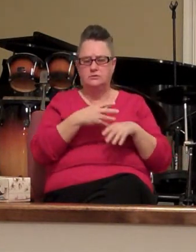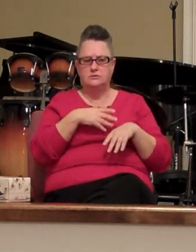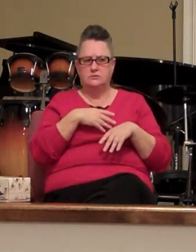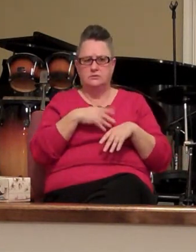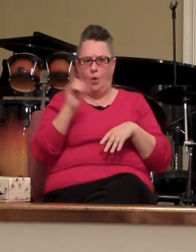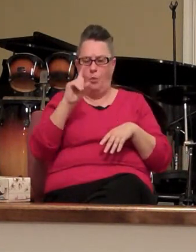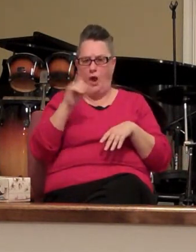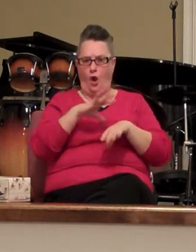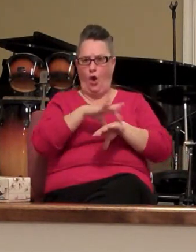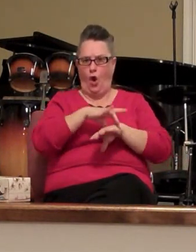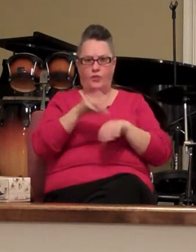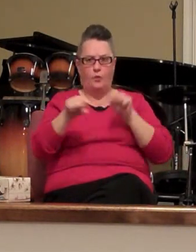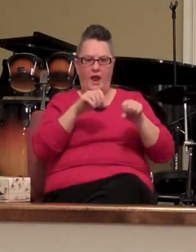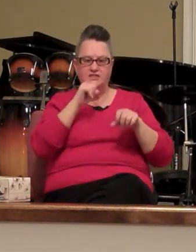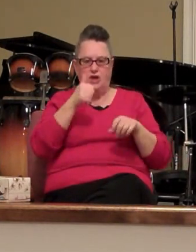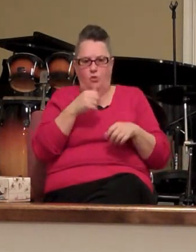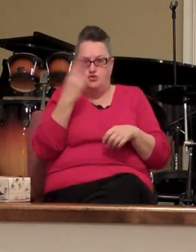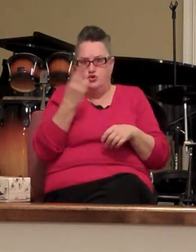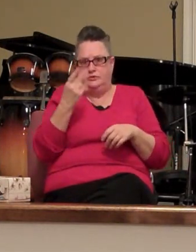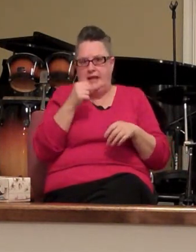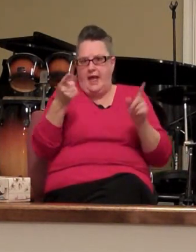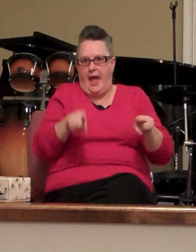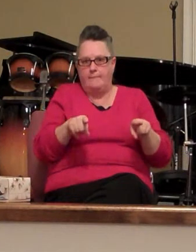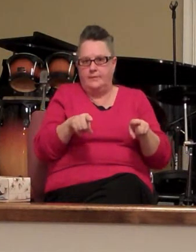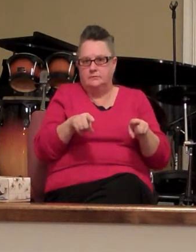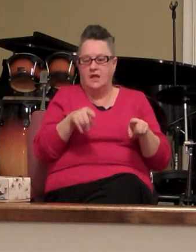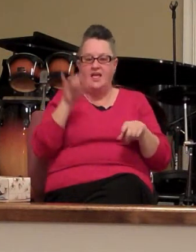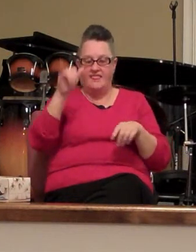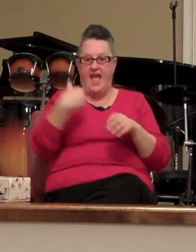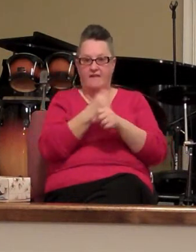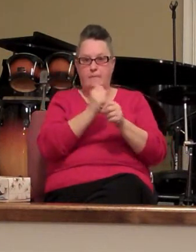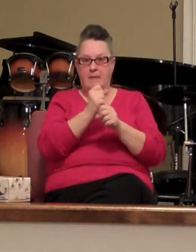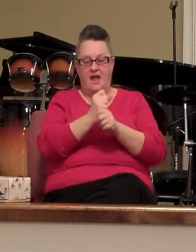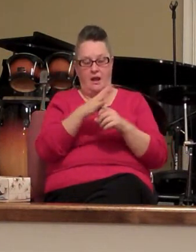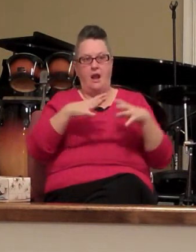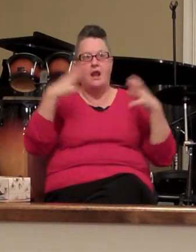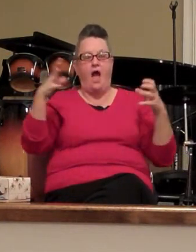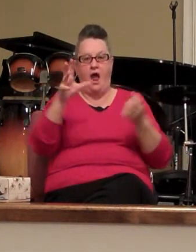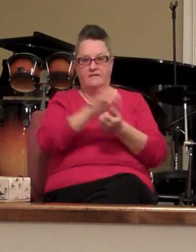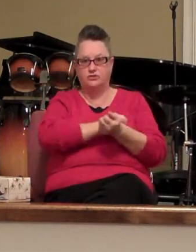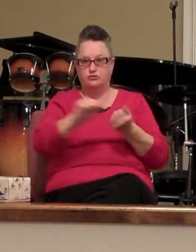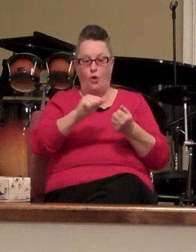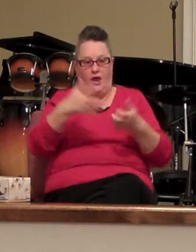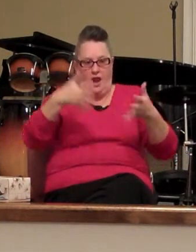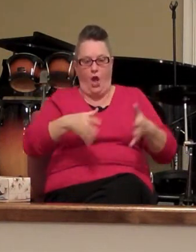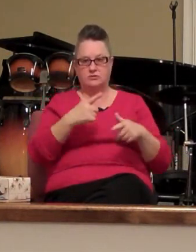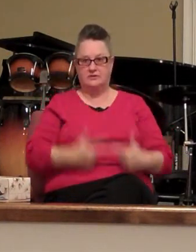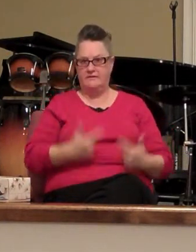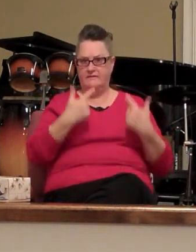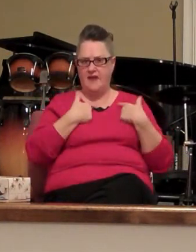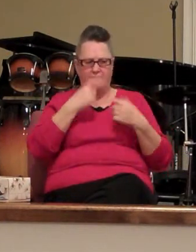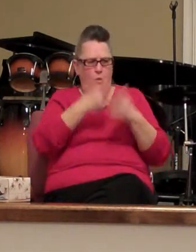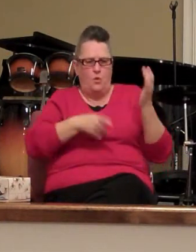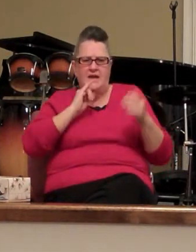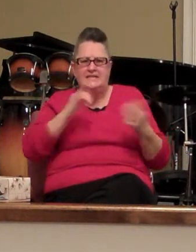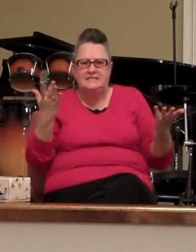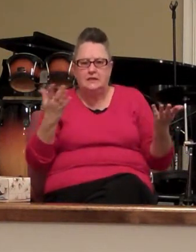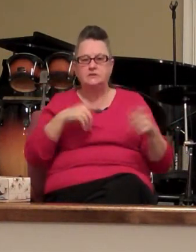don't normally take place they have caused much destruction and loss of life what is it it's just another sign